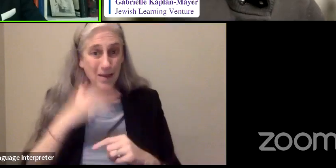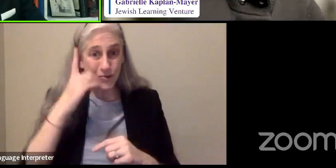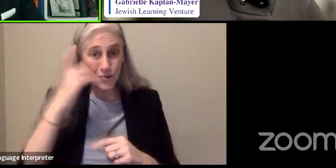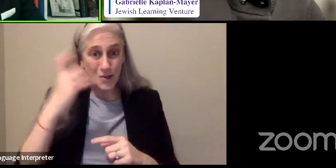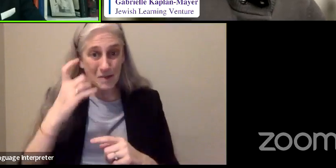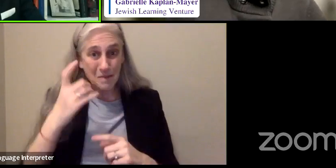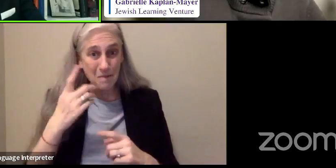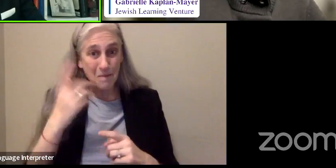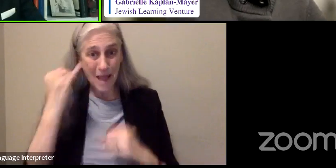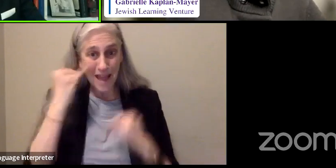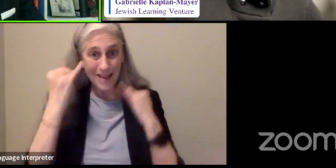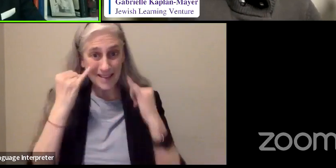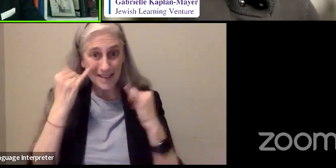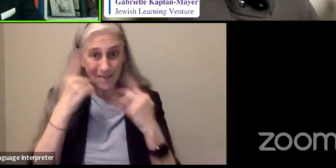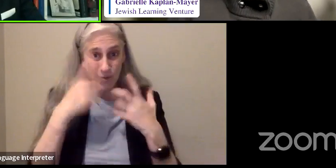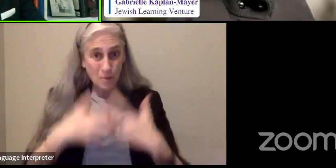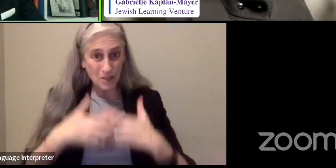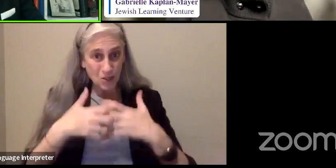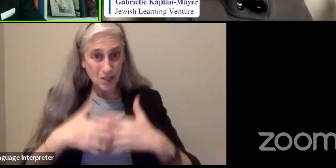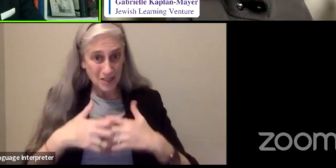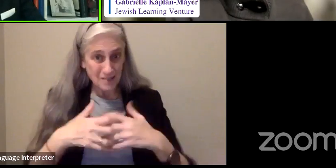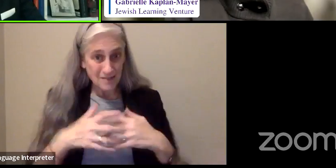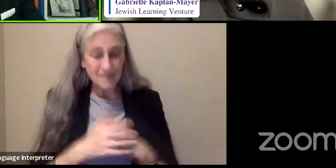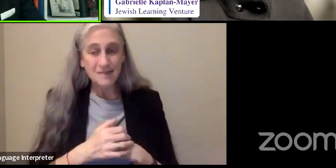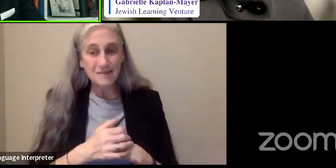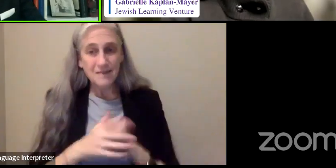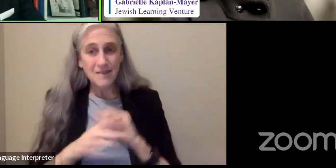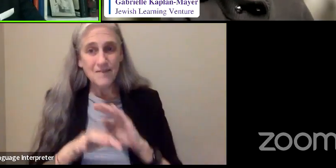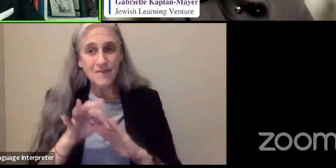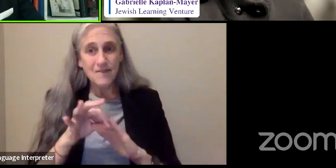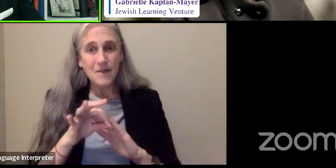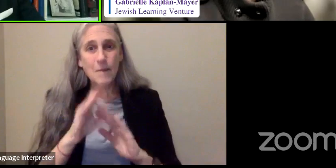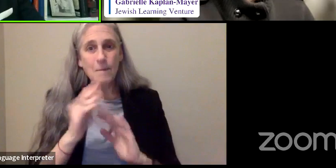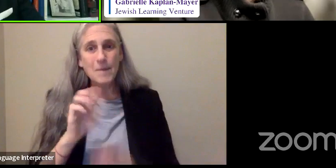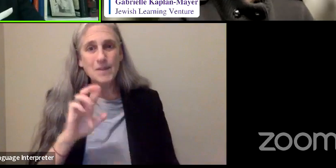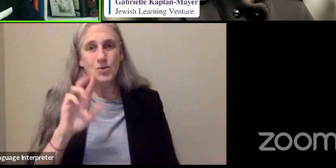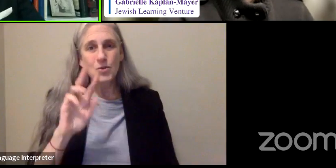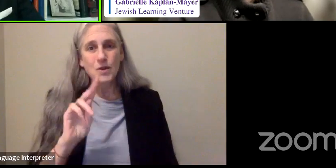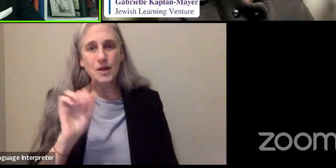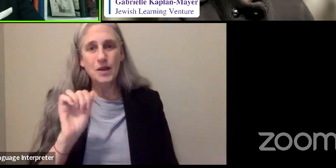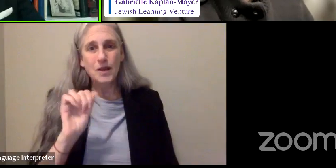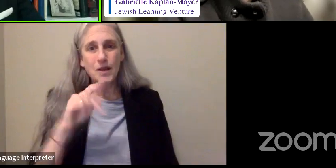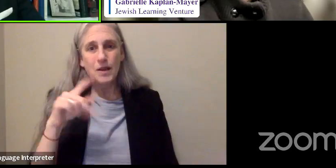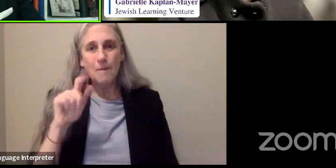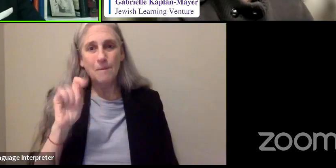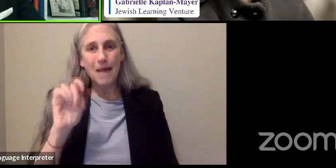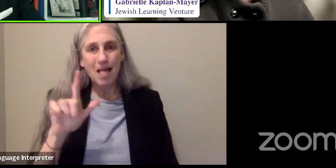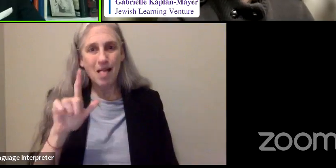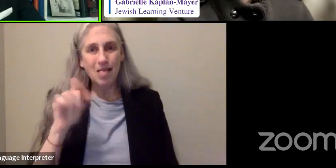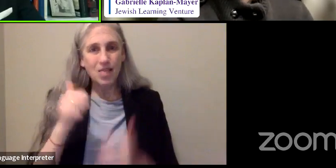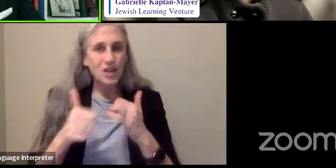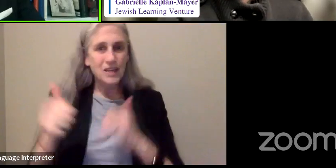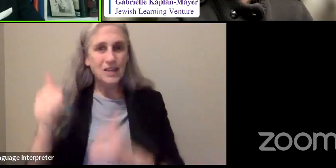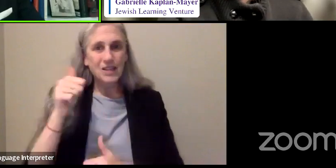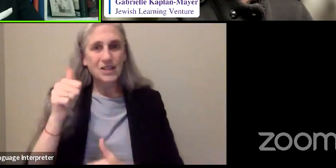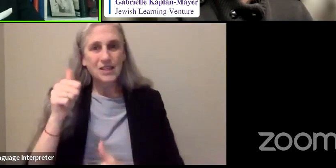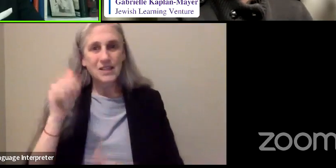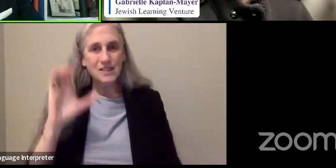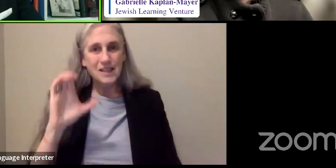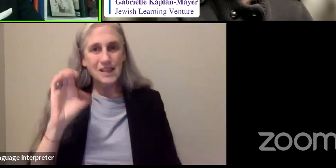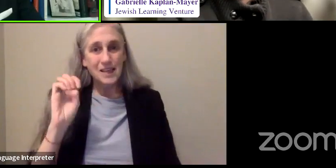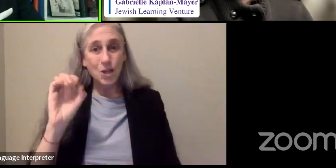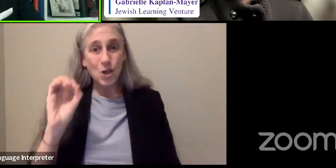I discovered that Mr. Koppel, who was the chief executive officer of AT